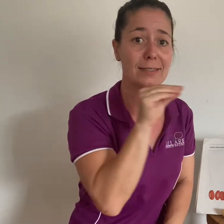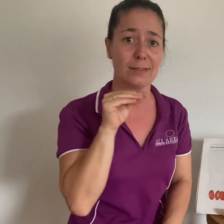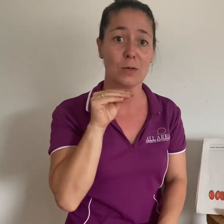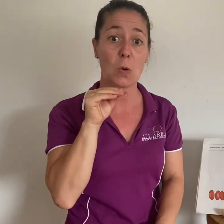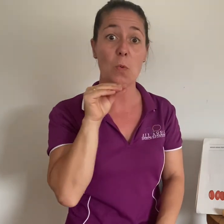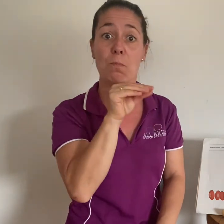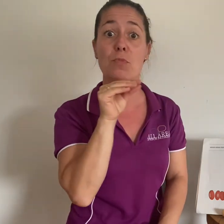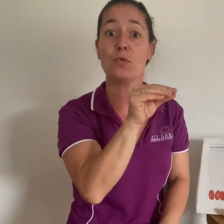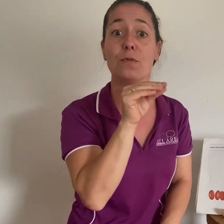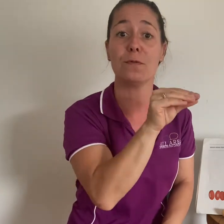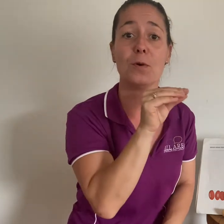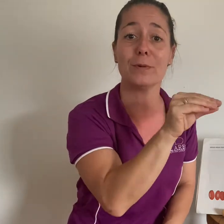or move forward